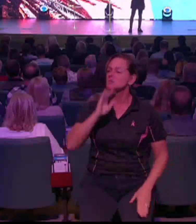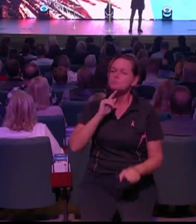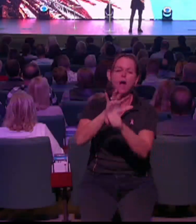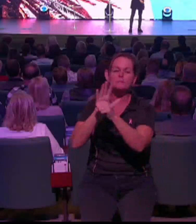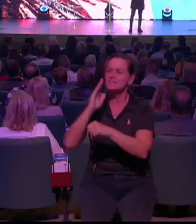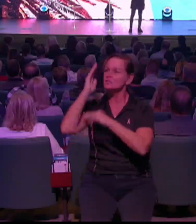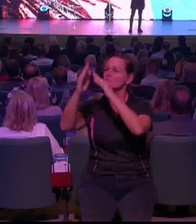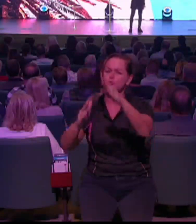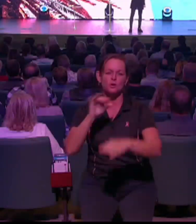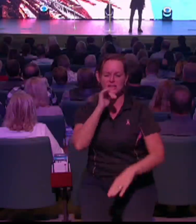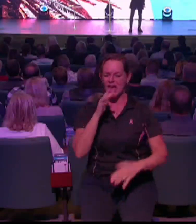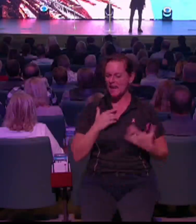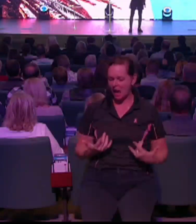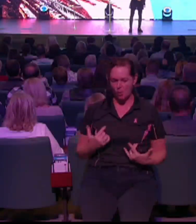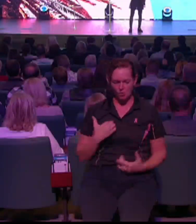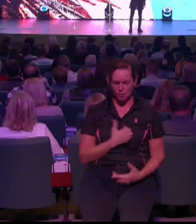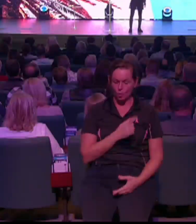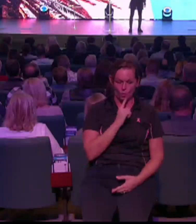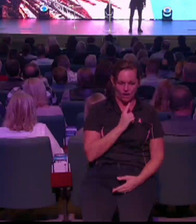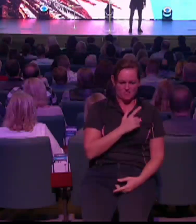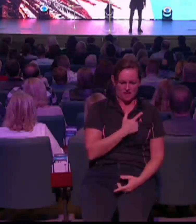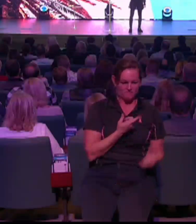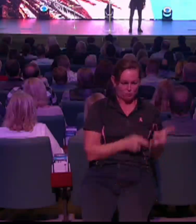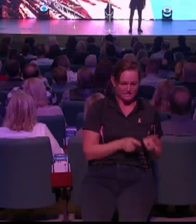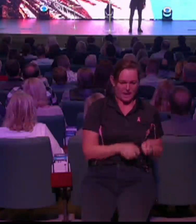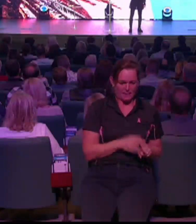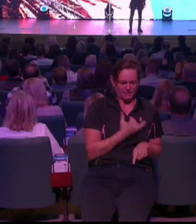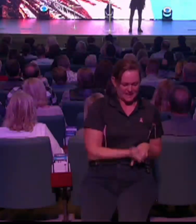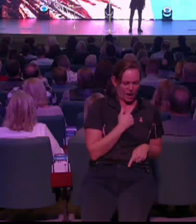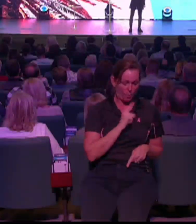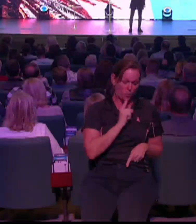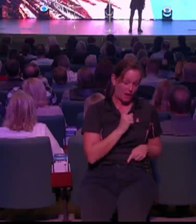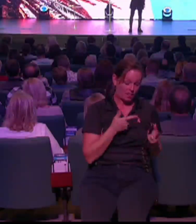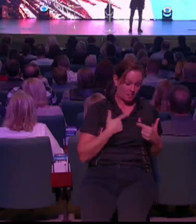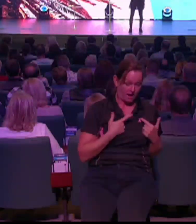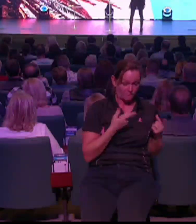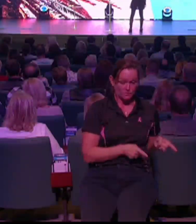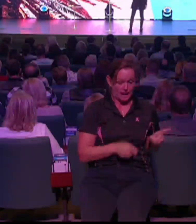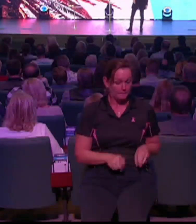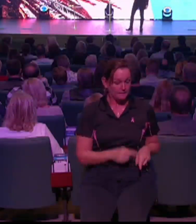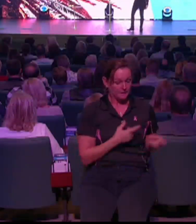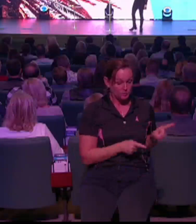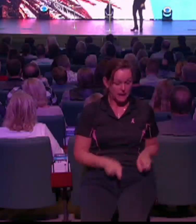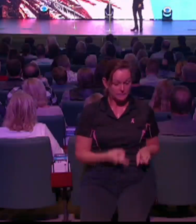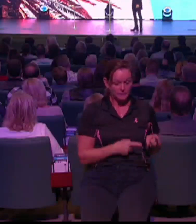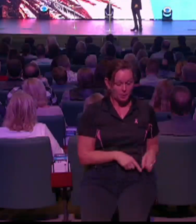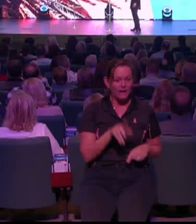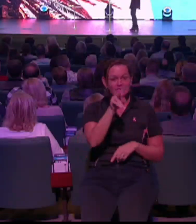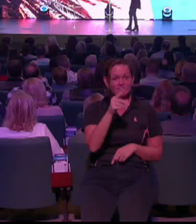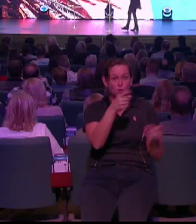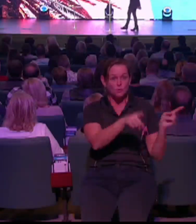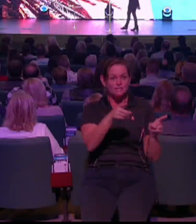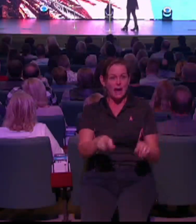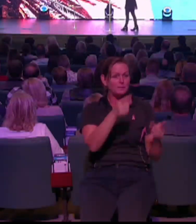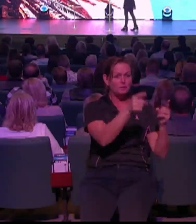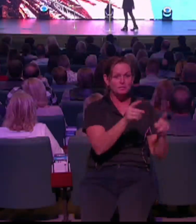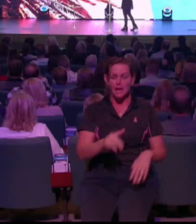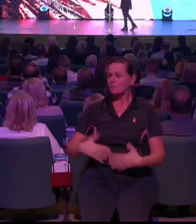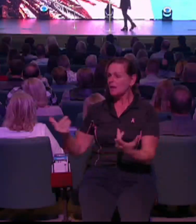reality, because the reality is this story is going to change. And God wins in the end, and there is overwhelming triumph,